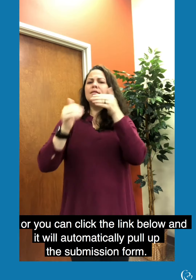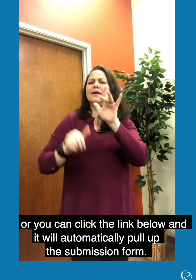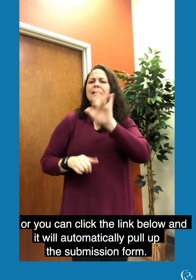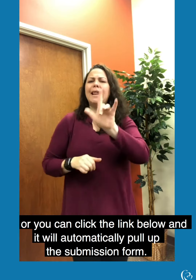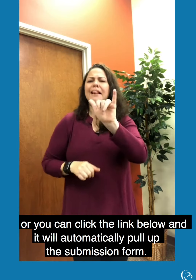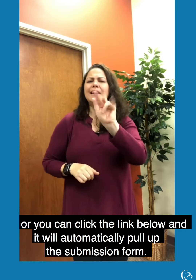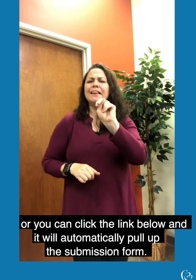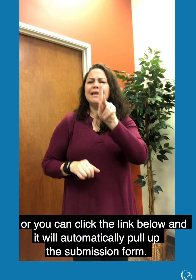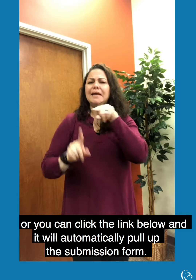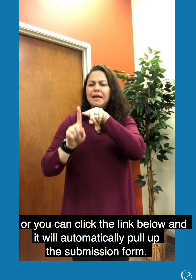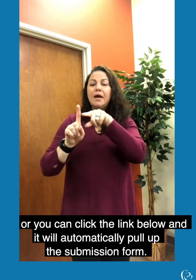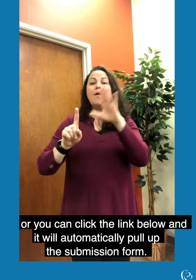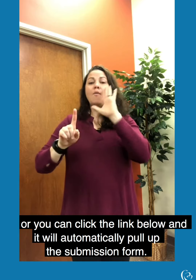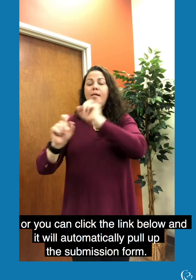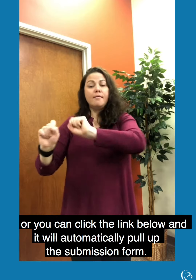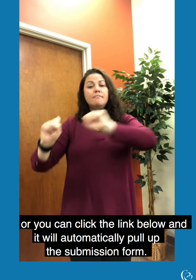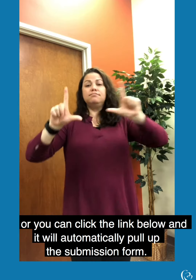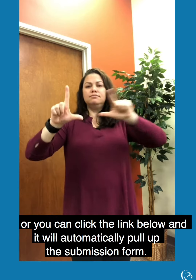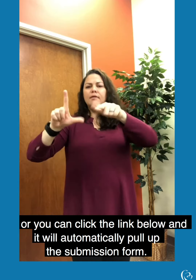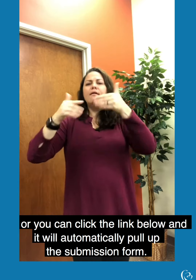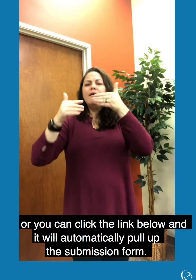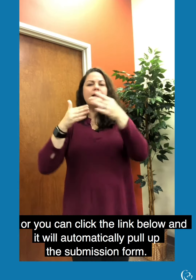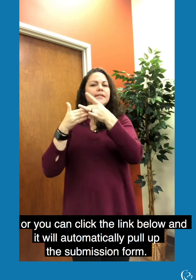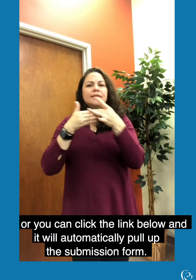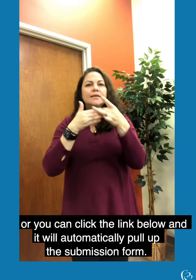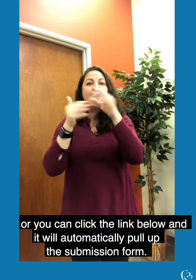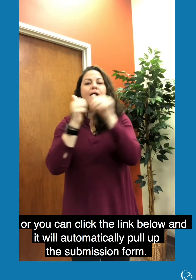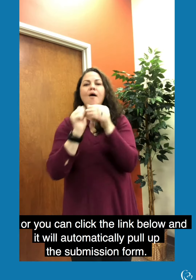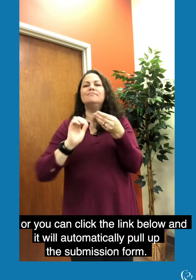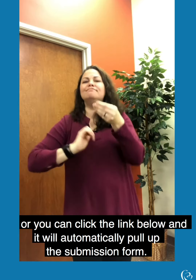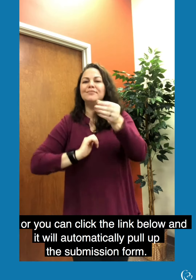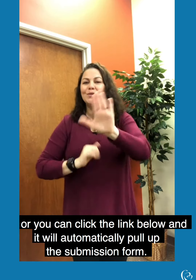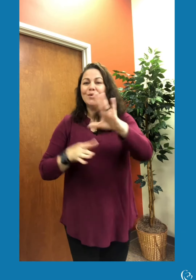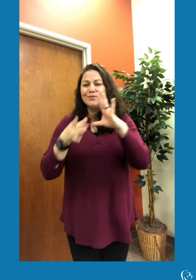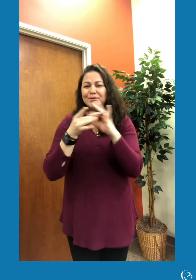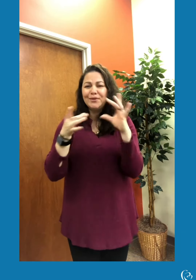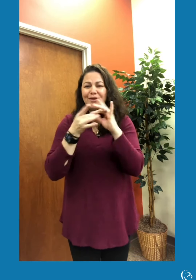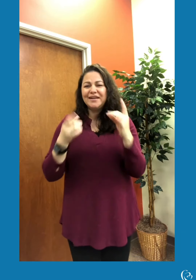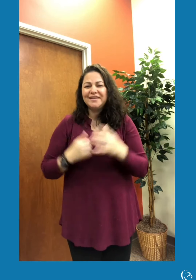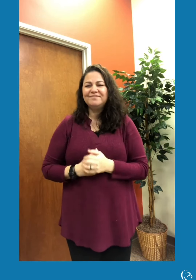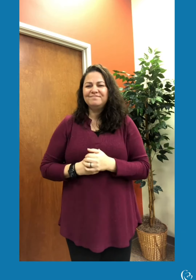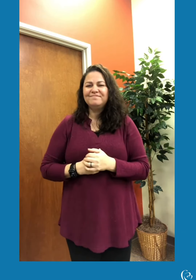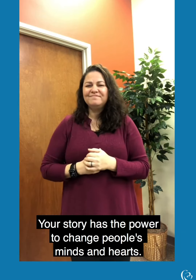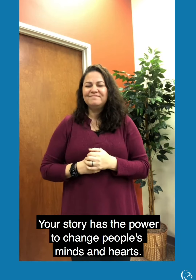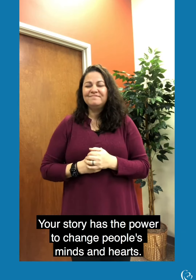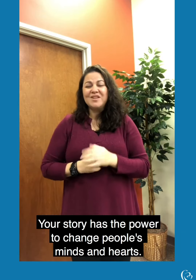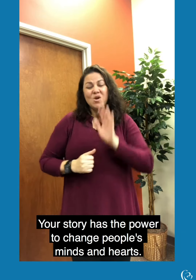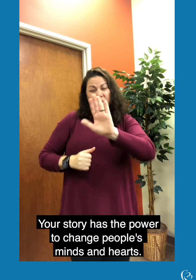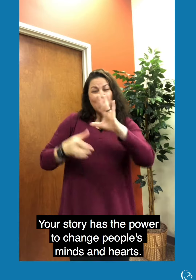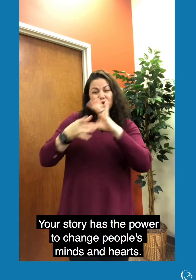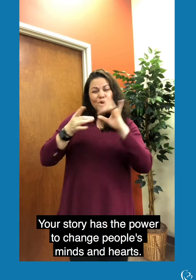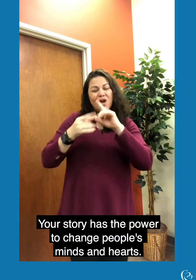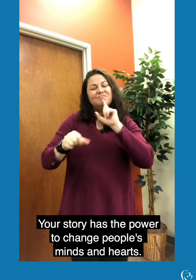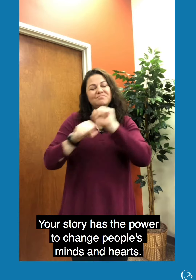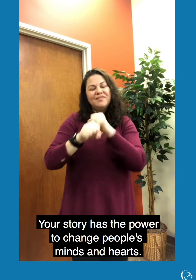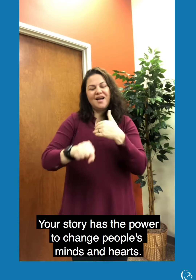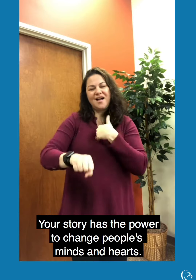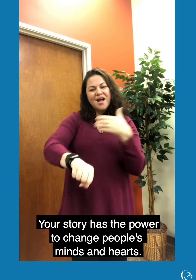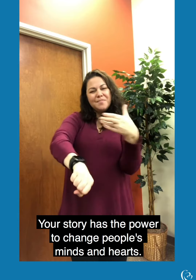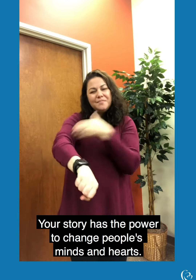can click the link below and it will automatically pull up this submission form. Your story has the power to change